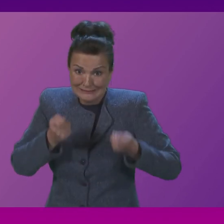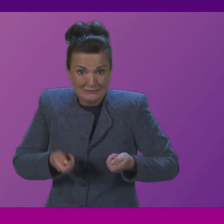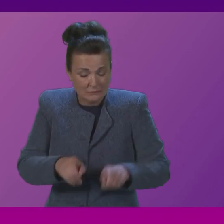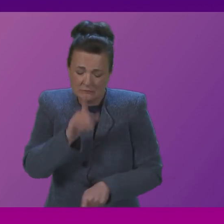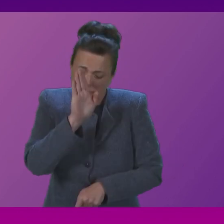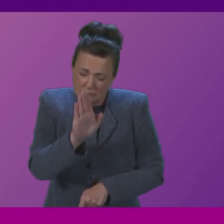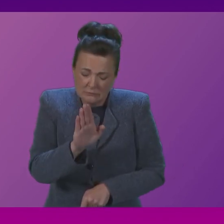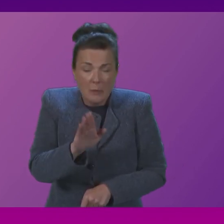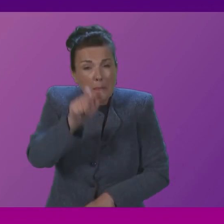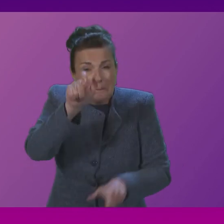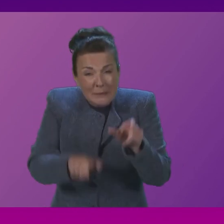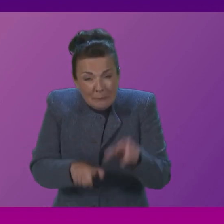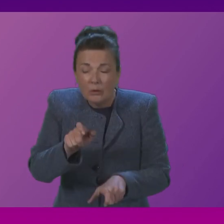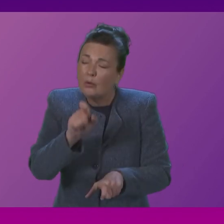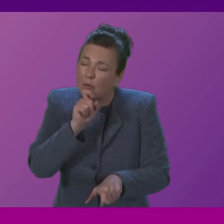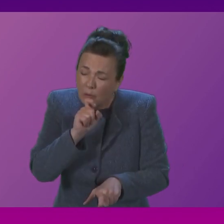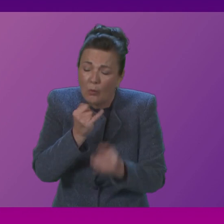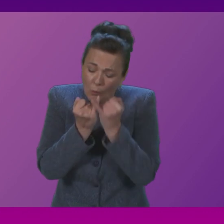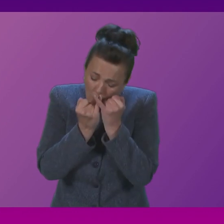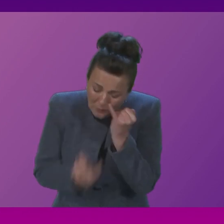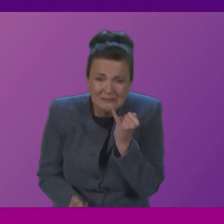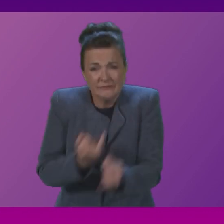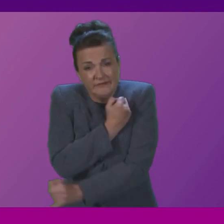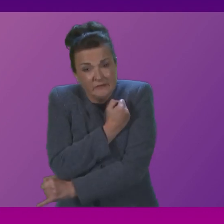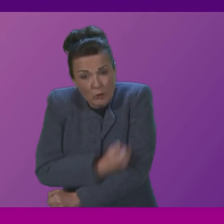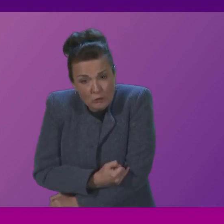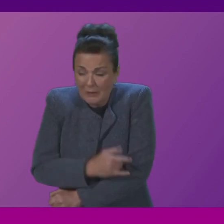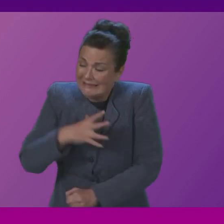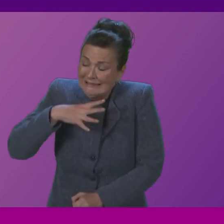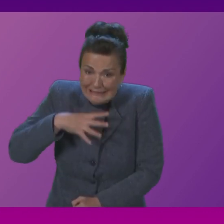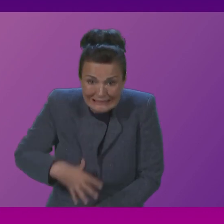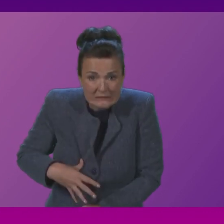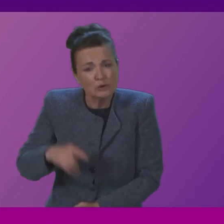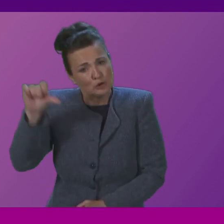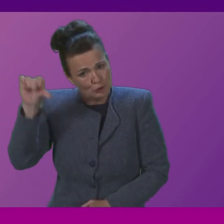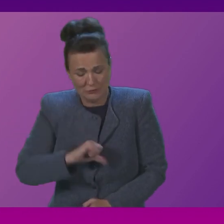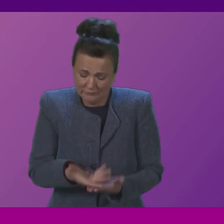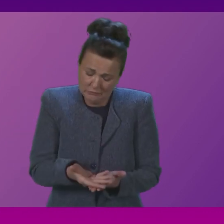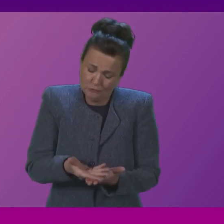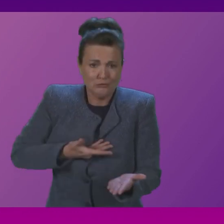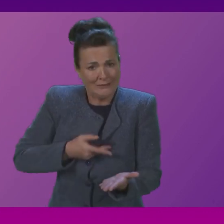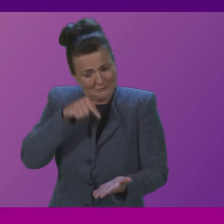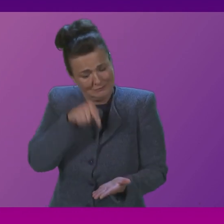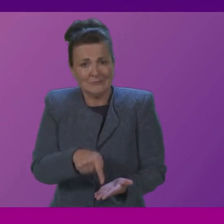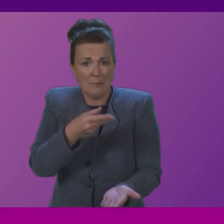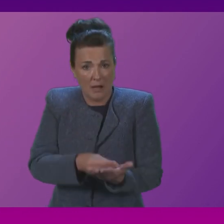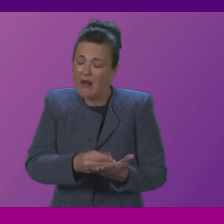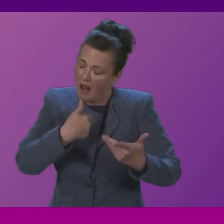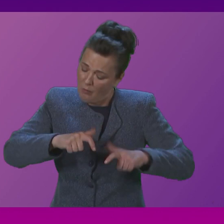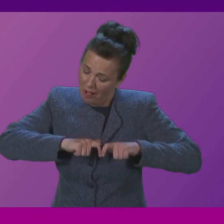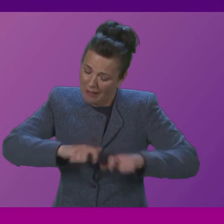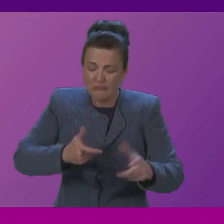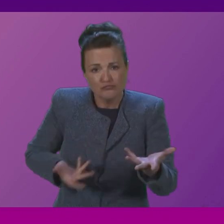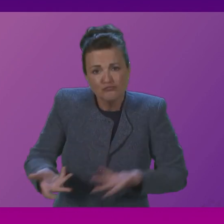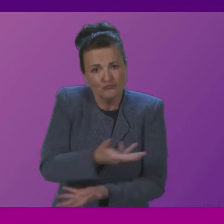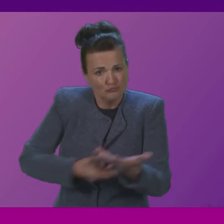that those most vulnerable are receiving the support to which they are entitled, and I will continue these discussions with energy suppliers and